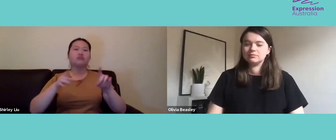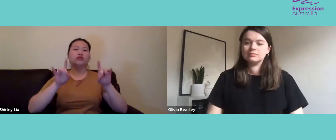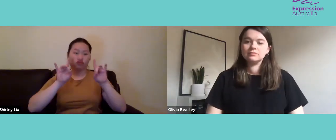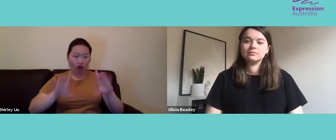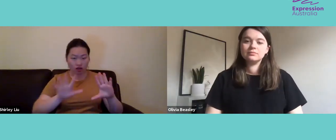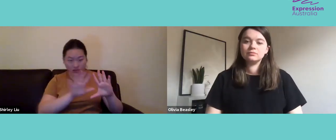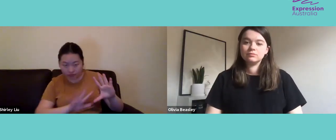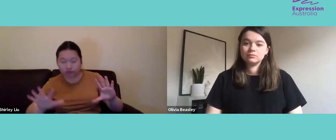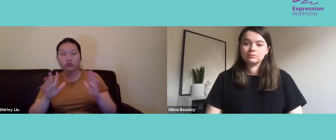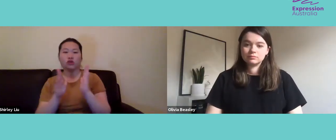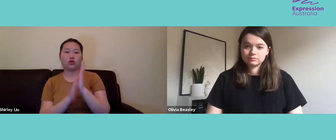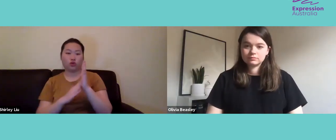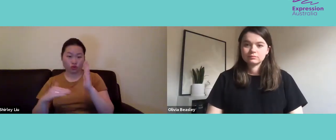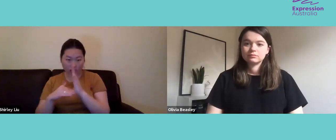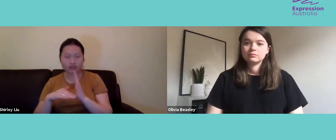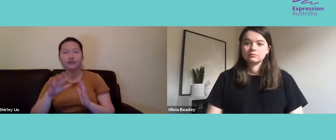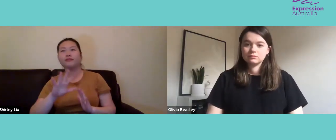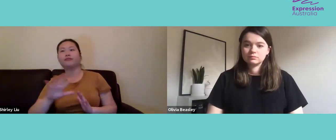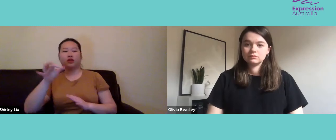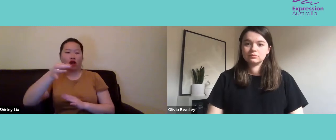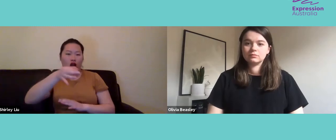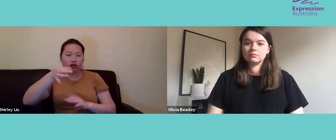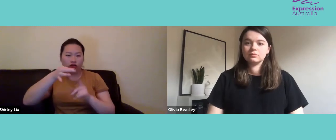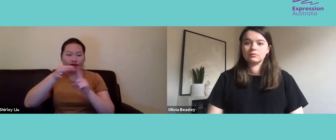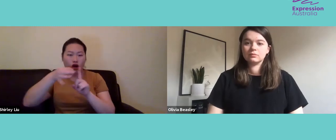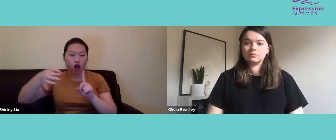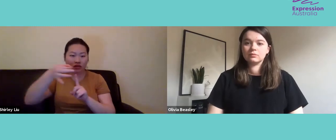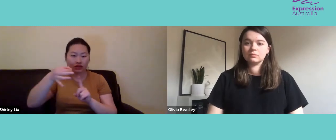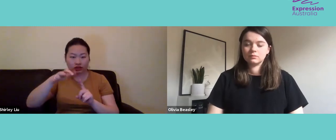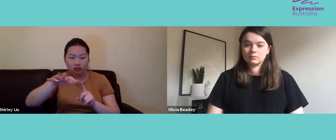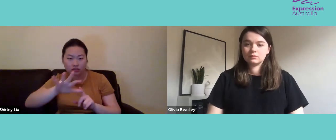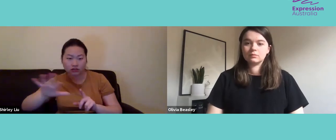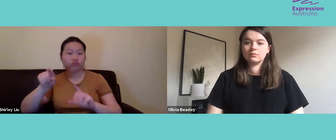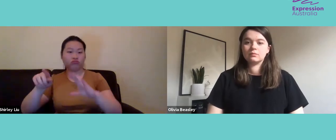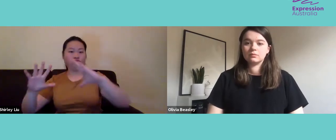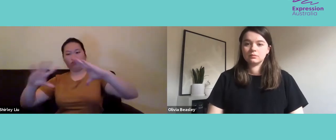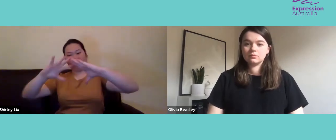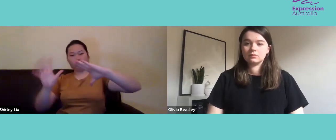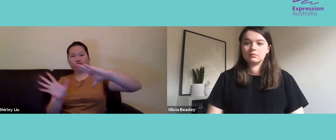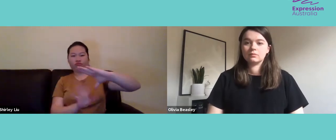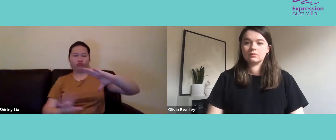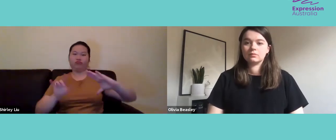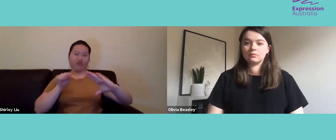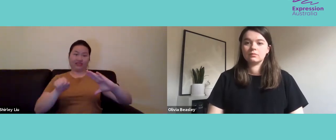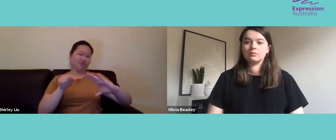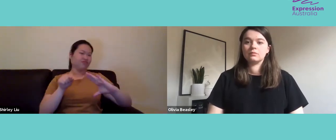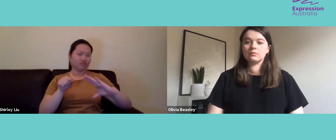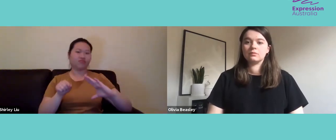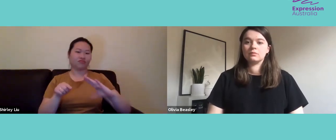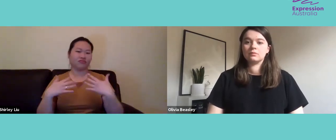Australia, New Zealand, Pacific Island, and the islands contained within the